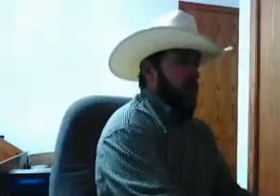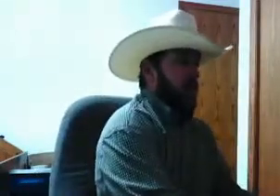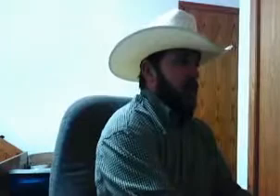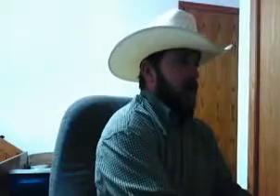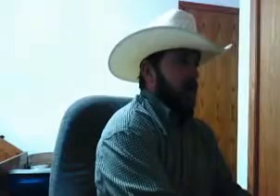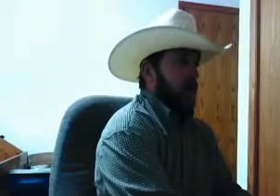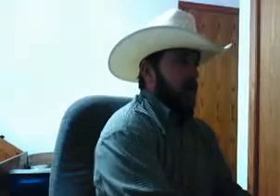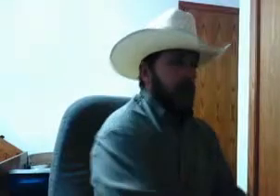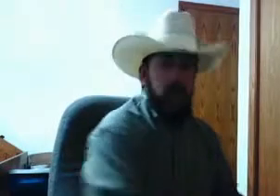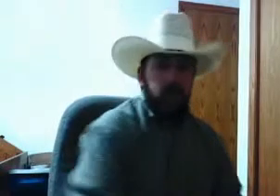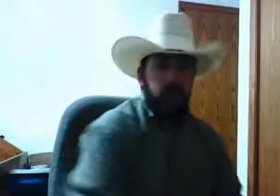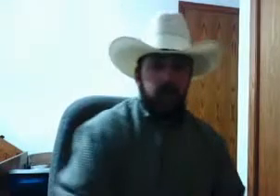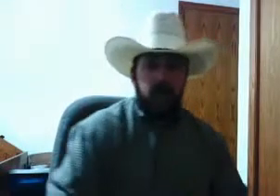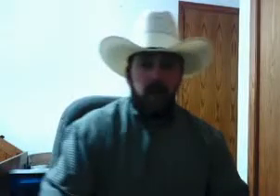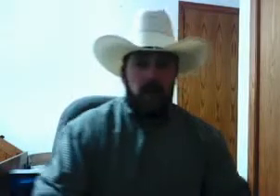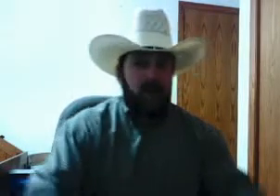No. It's all backwards.